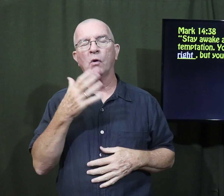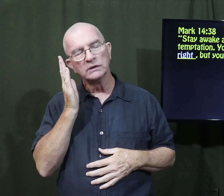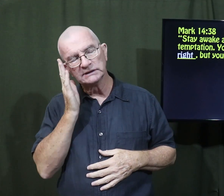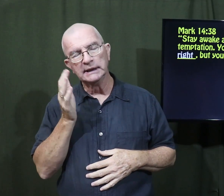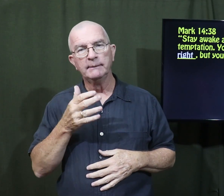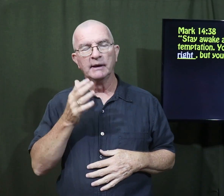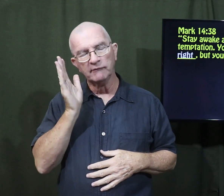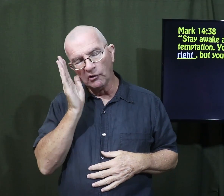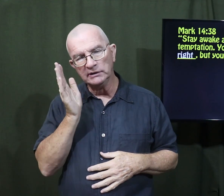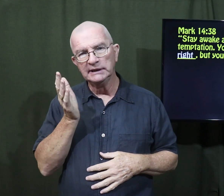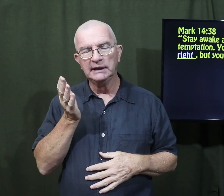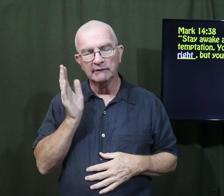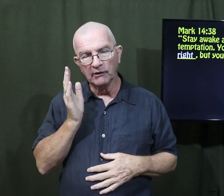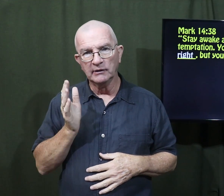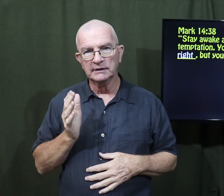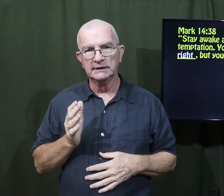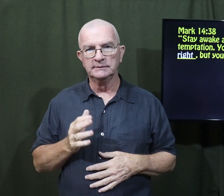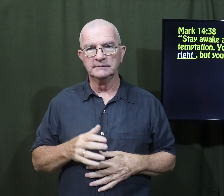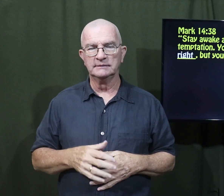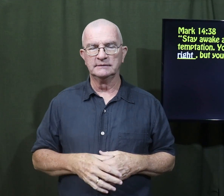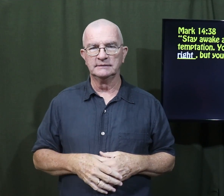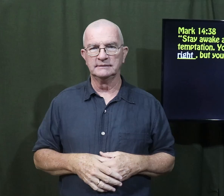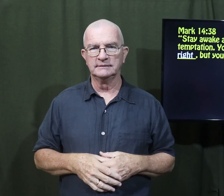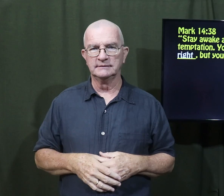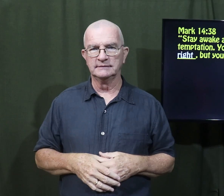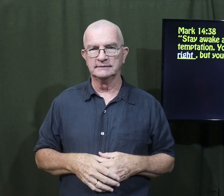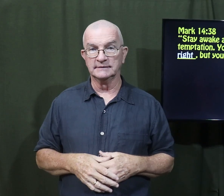but your body is weak, you keep falling asleep.